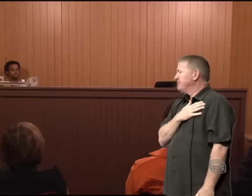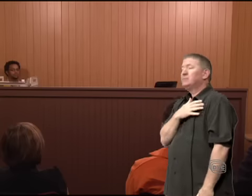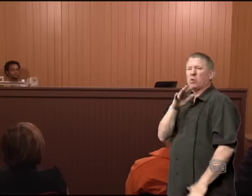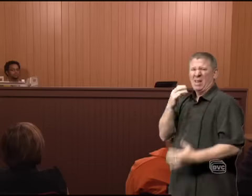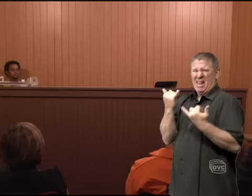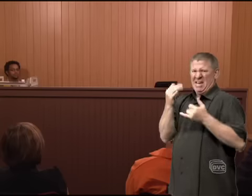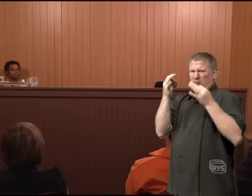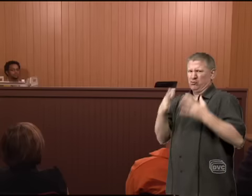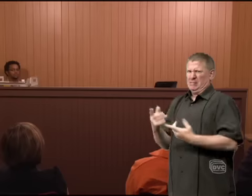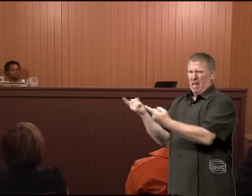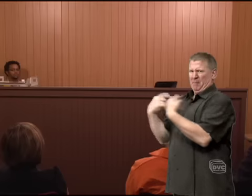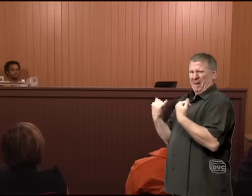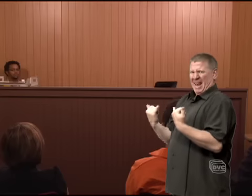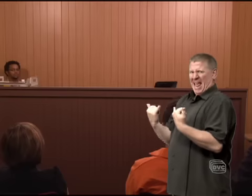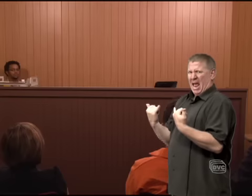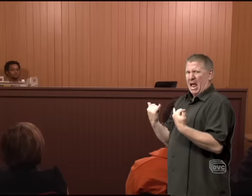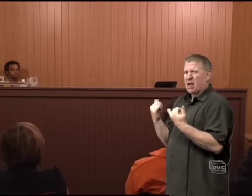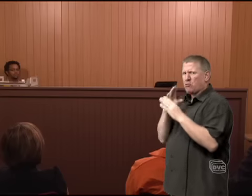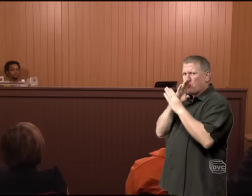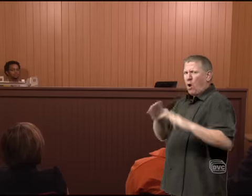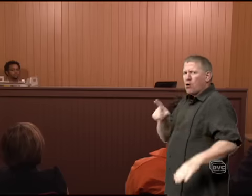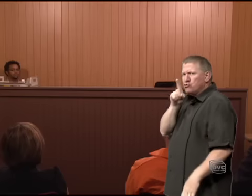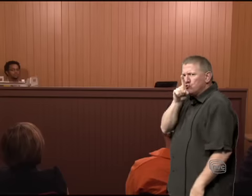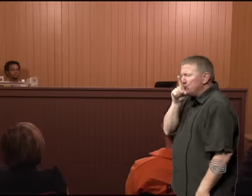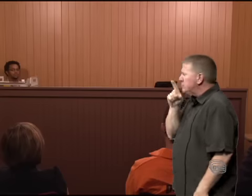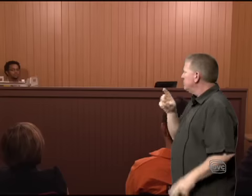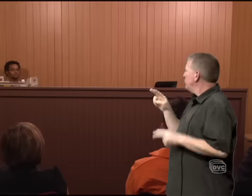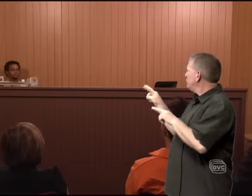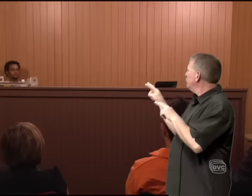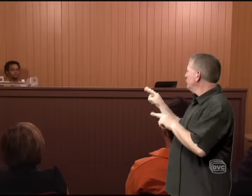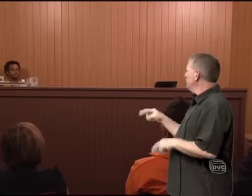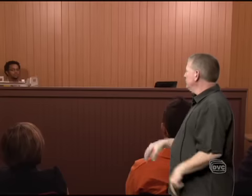So the judge is coming right now. So let's be quiet and watch.